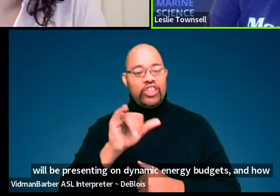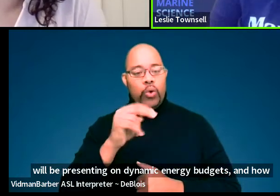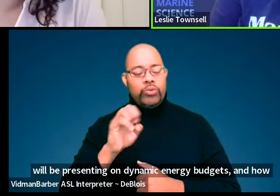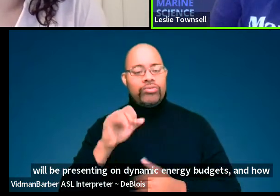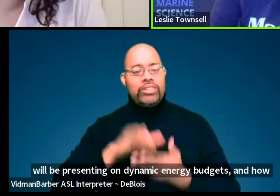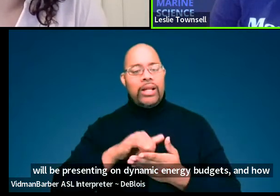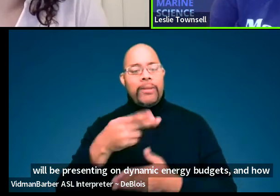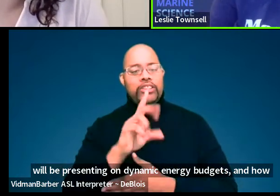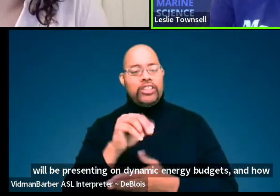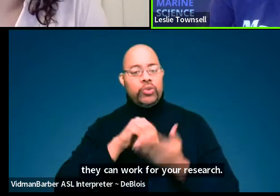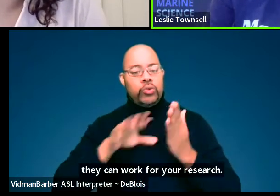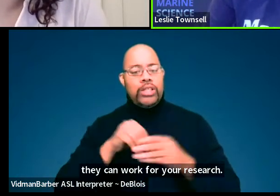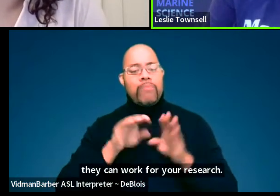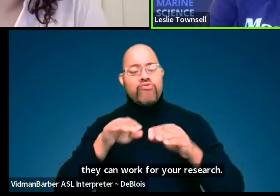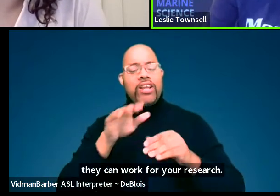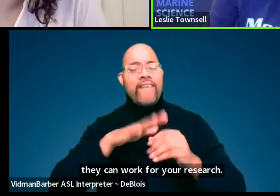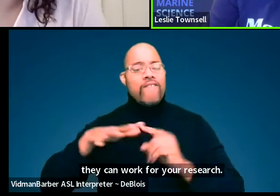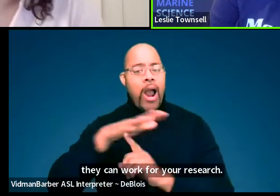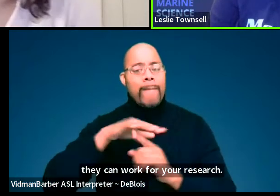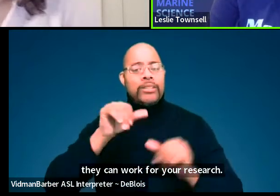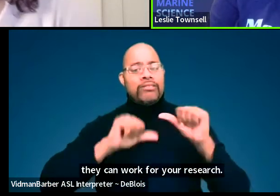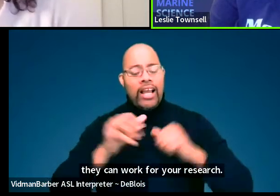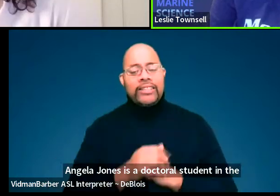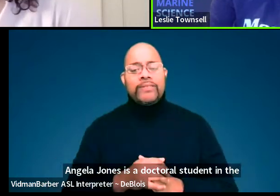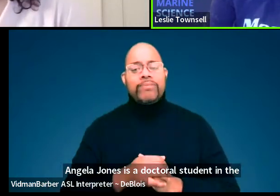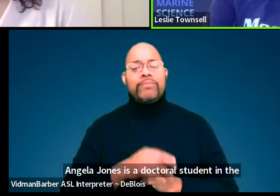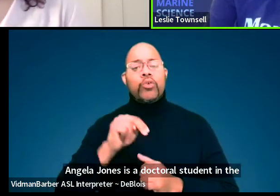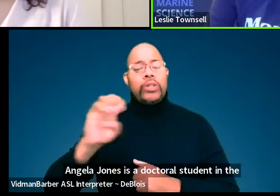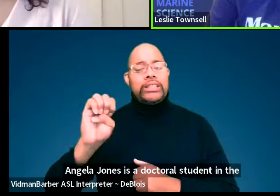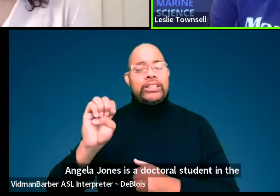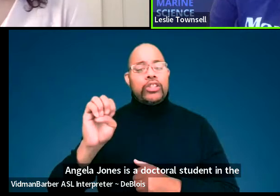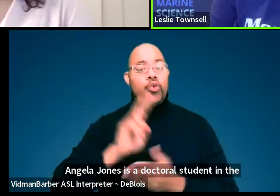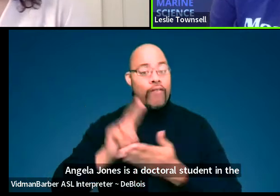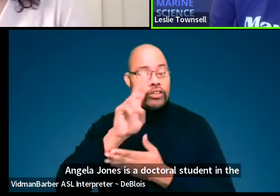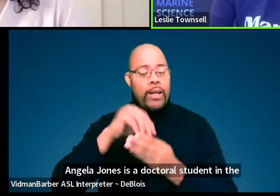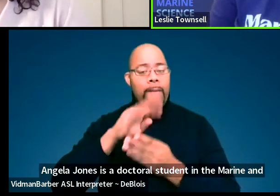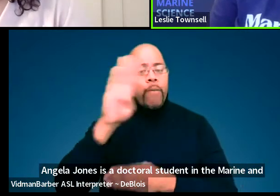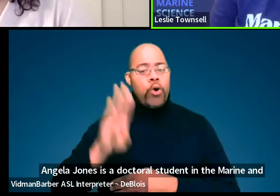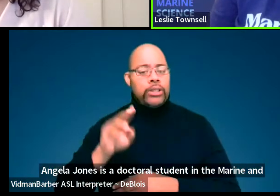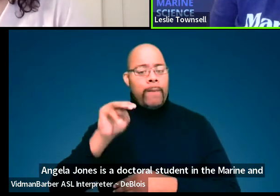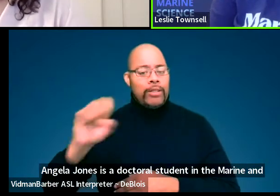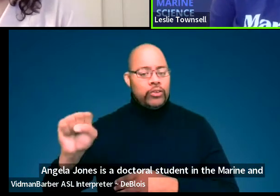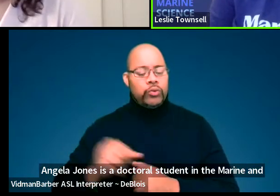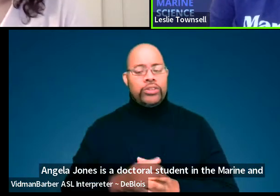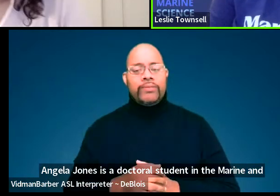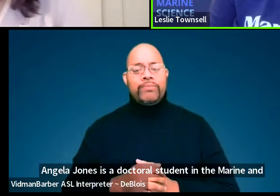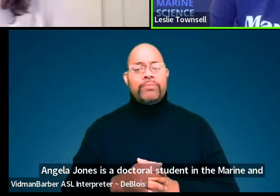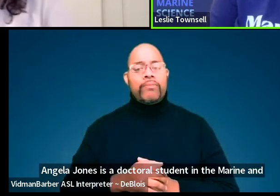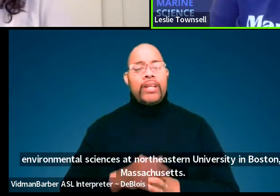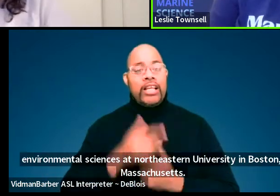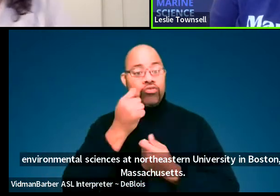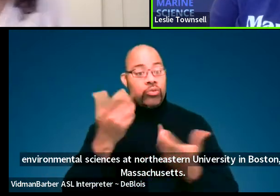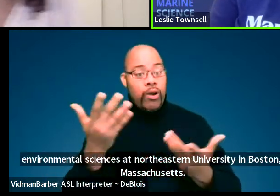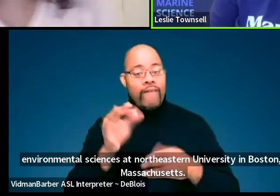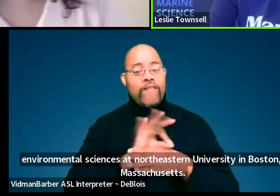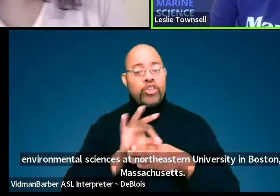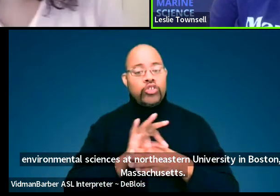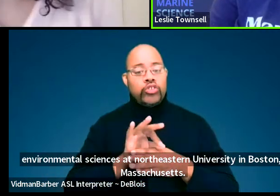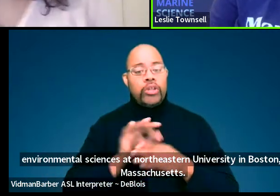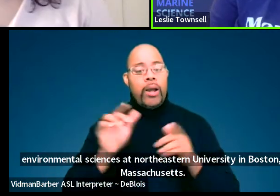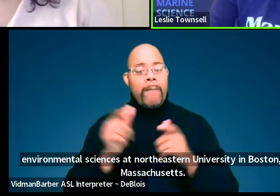is a doctoral student in the Marine and Environmental Sciences at Northeastern University in Boston, Massachusetts. Her interests are in functional